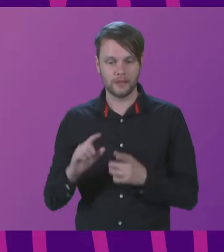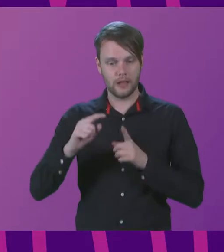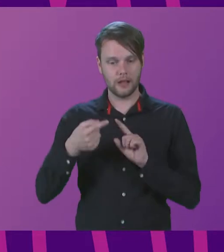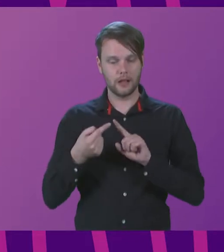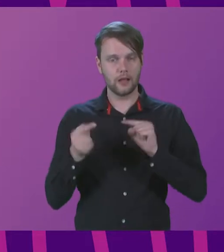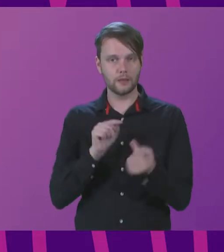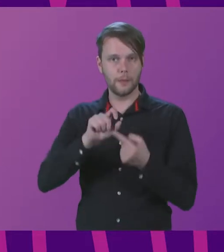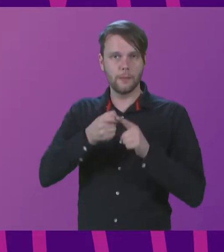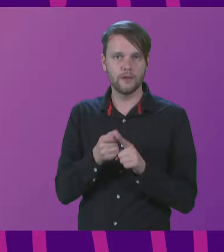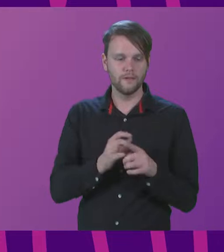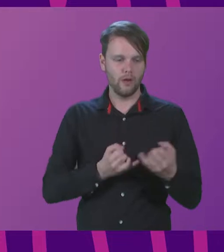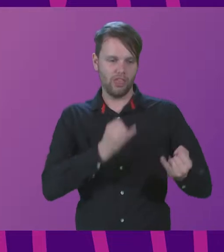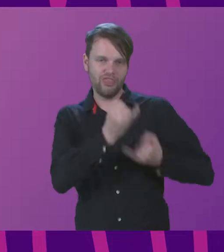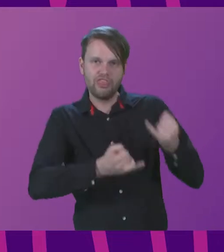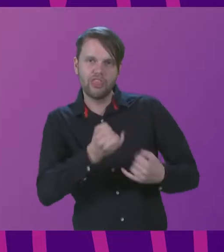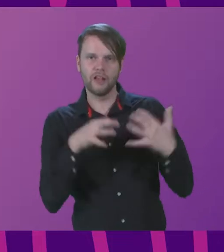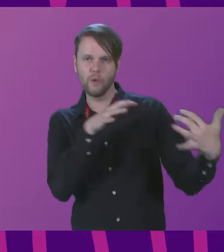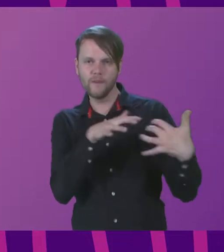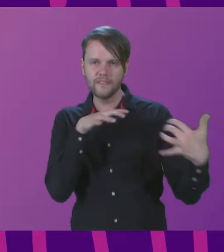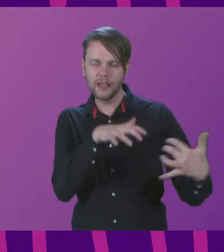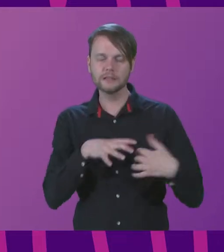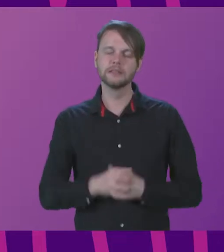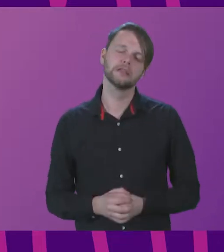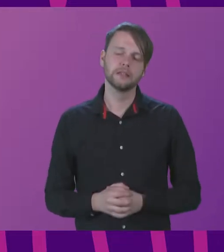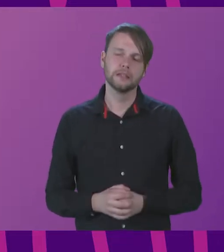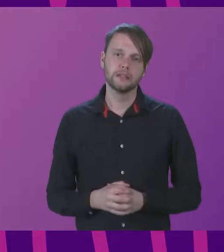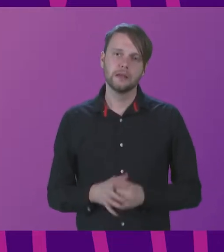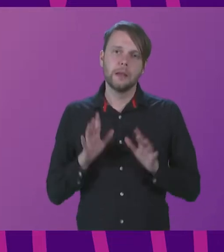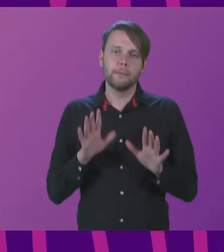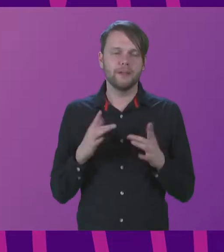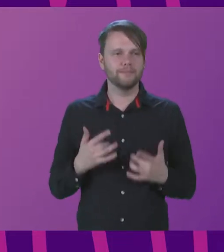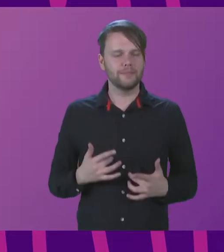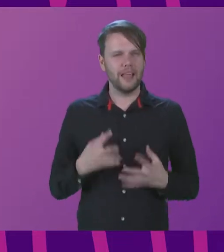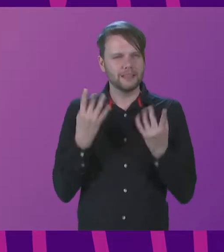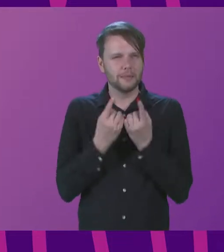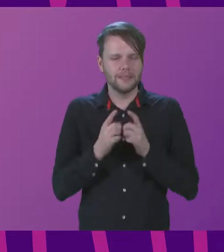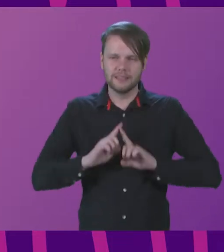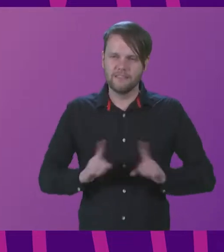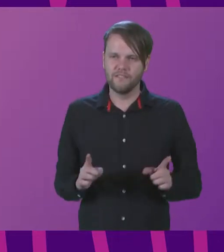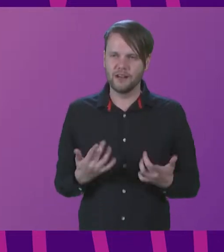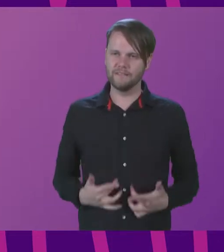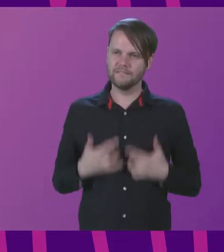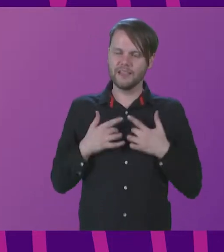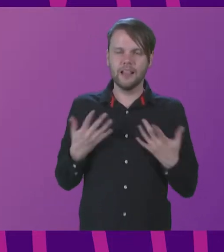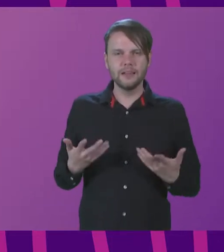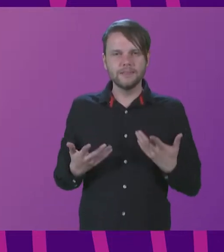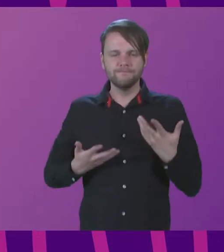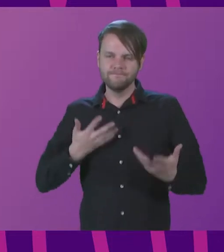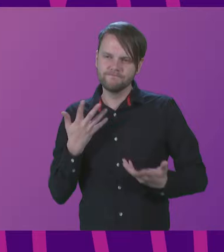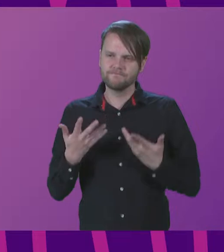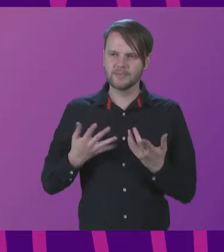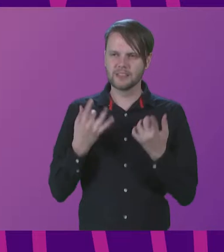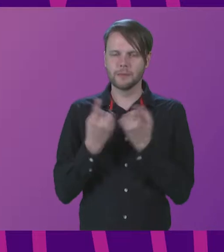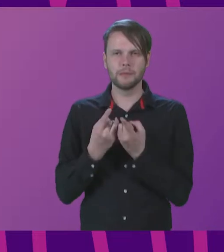to prejudice and conflict. But I think that it was something else, something perhaps that was considered